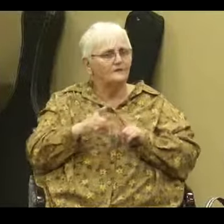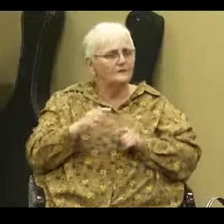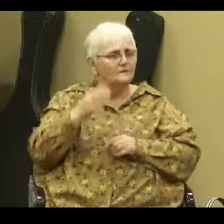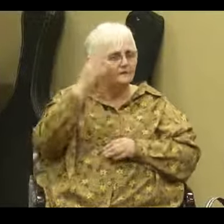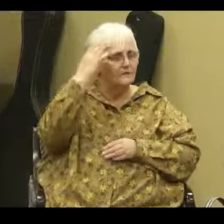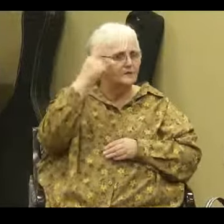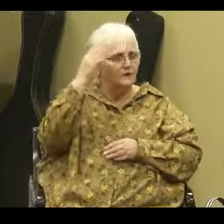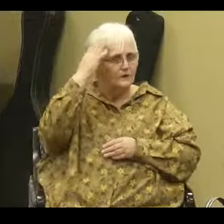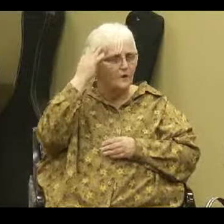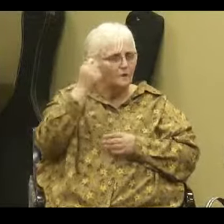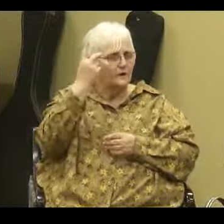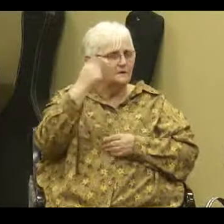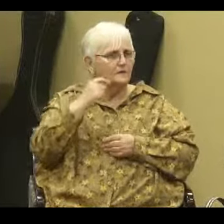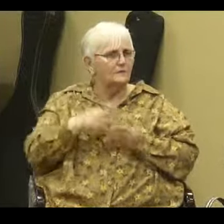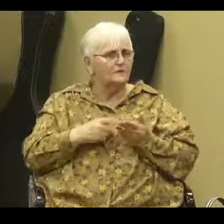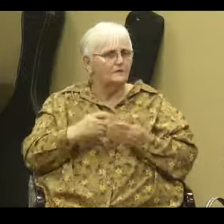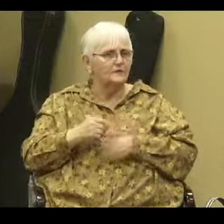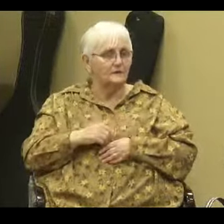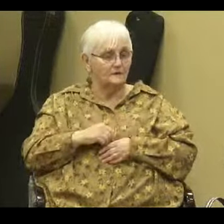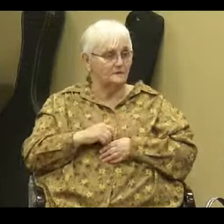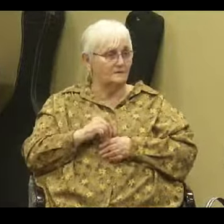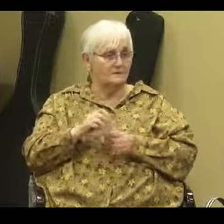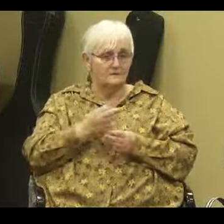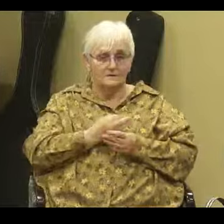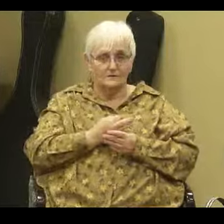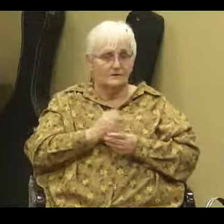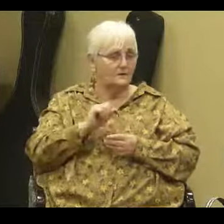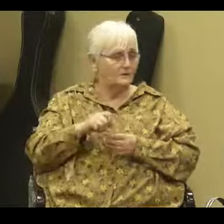understand and how do you know what the things aren't that you can understand you know don't get